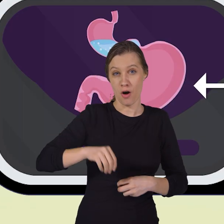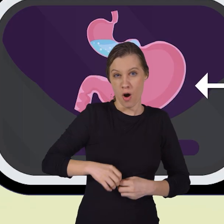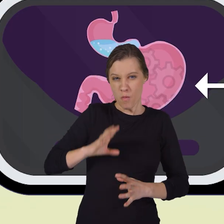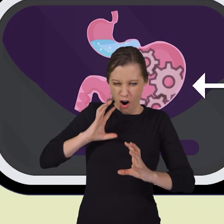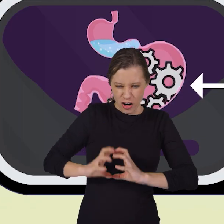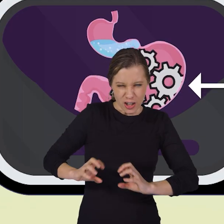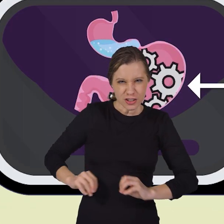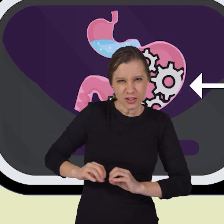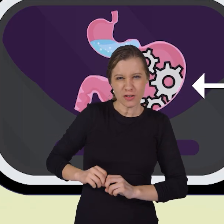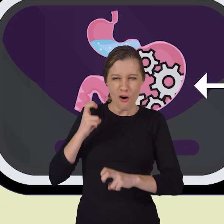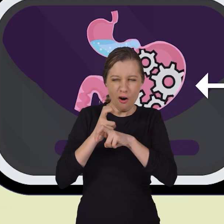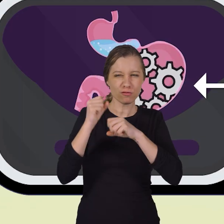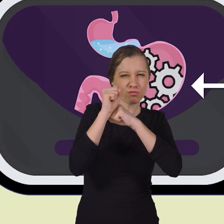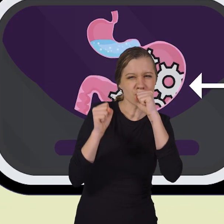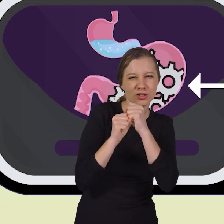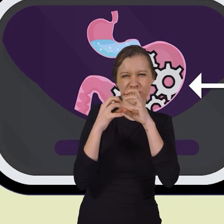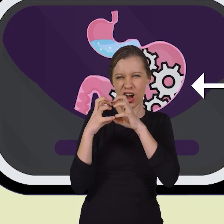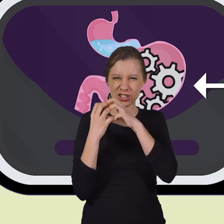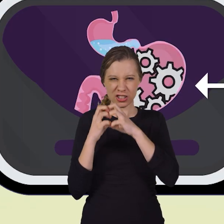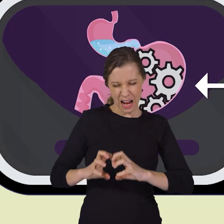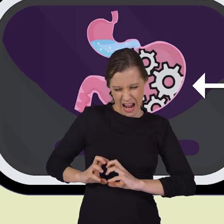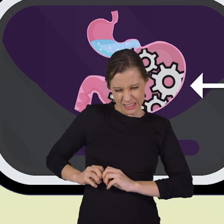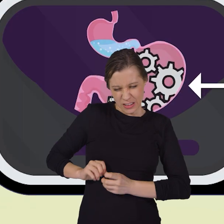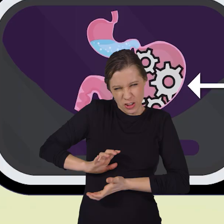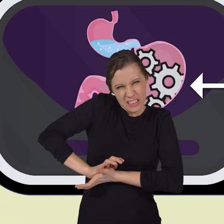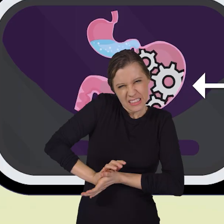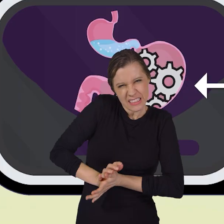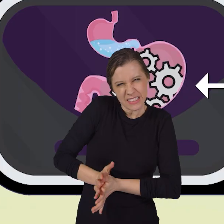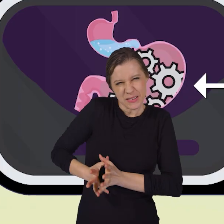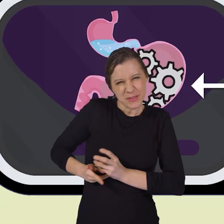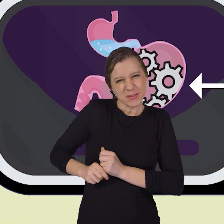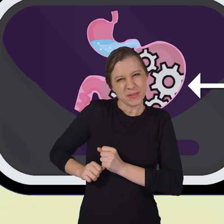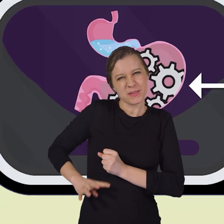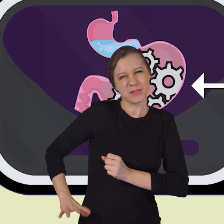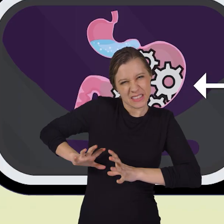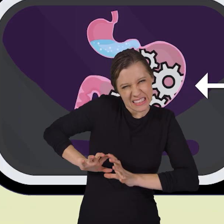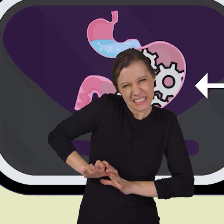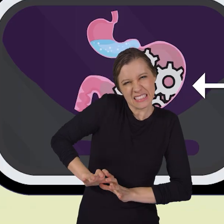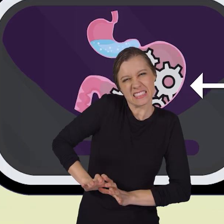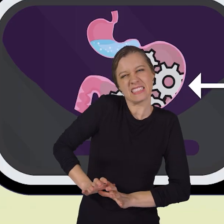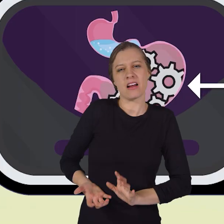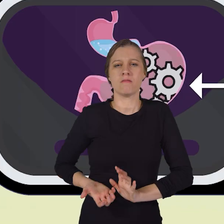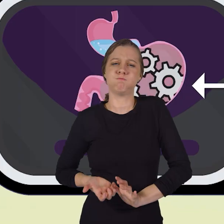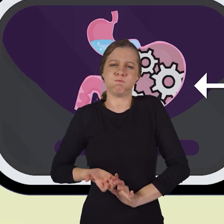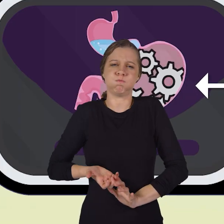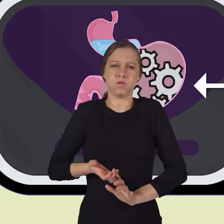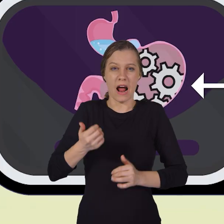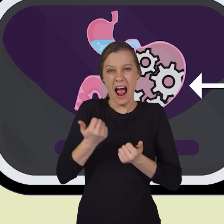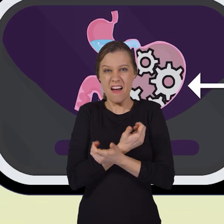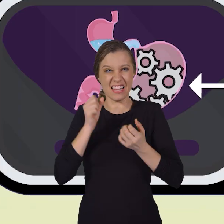grinds down the hard structures and squeezes everything that can be digested into the intestines.